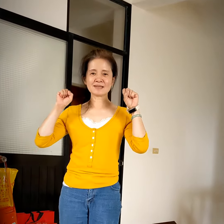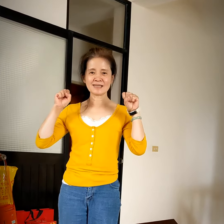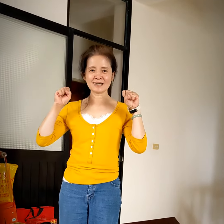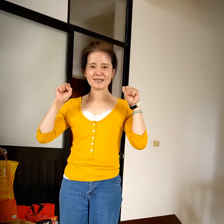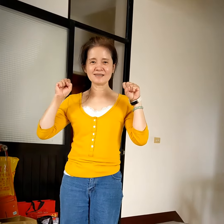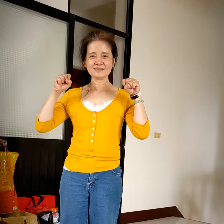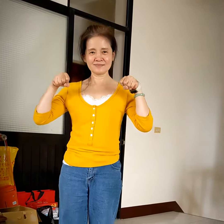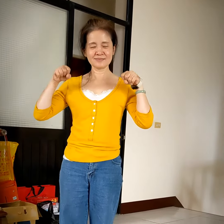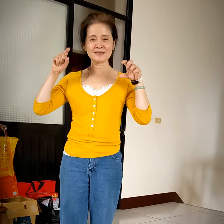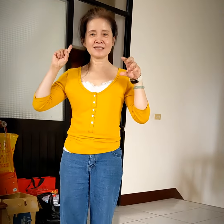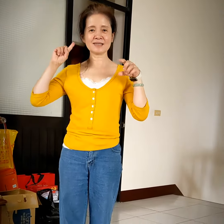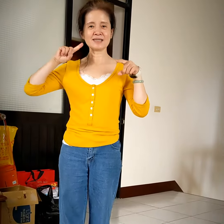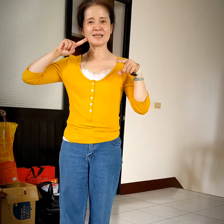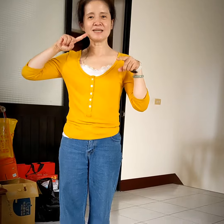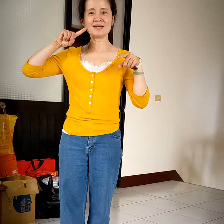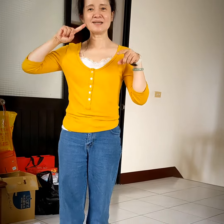oh, my darling Oh,